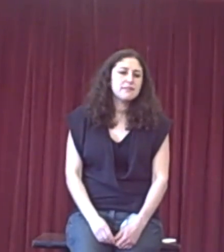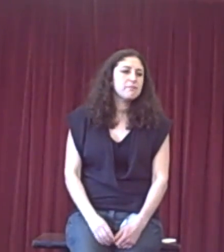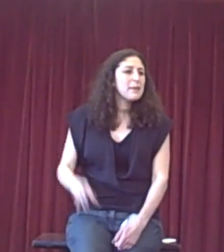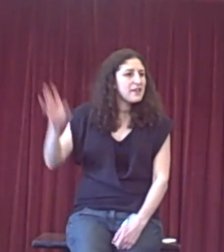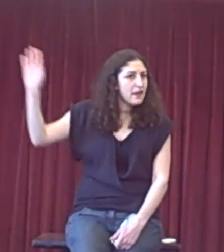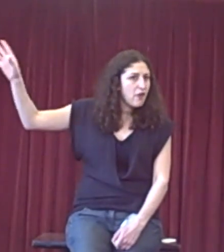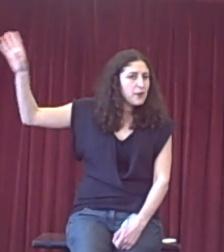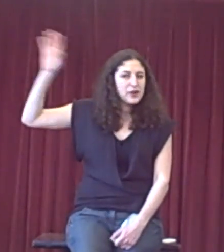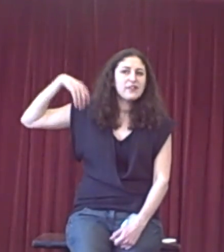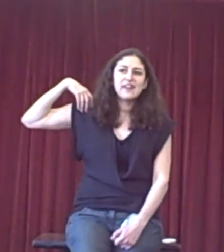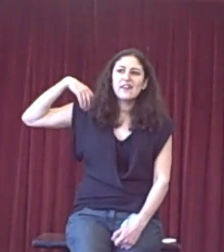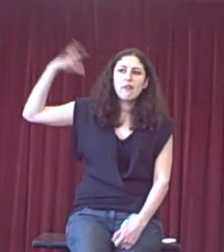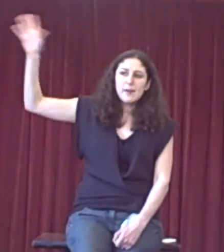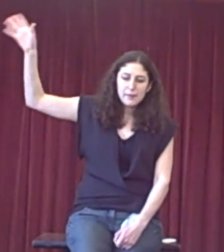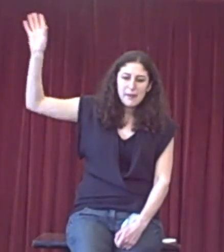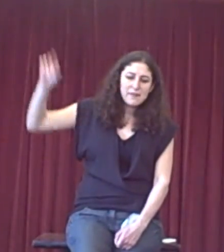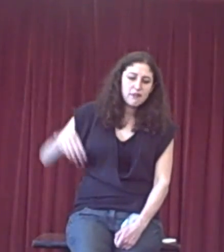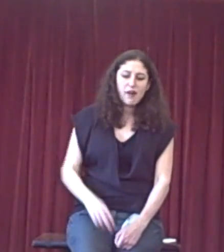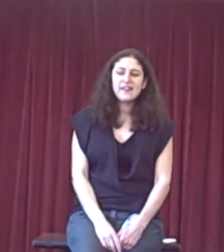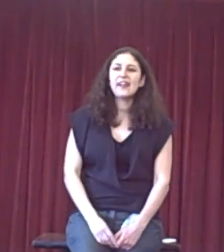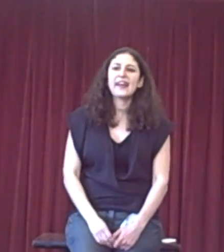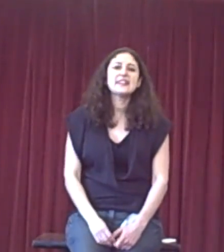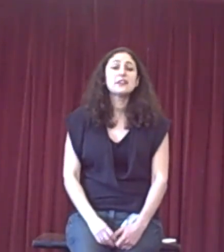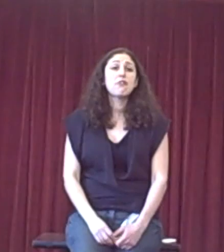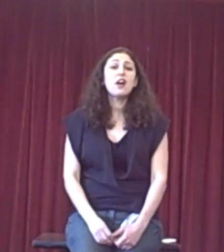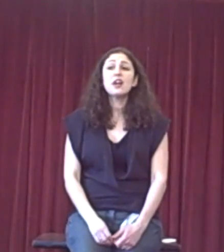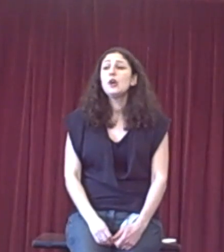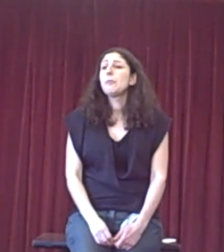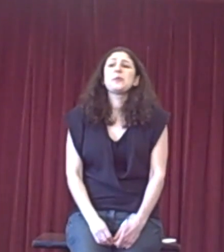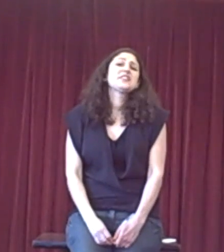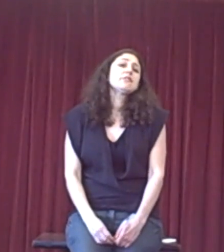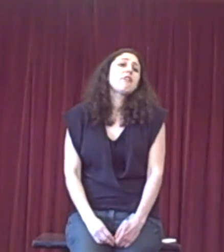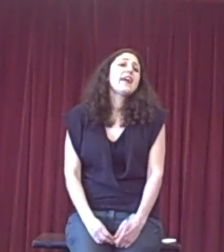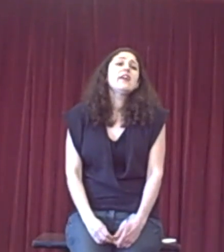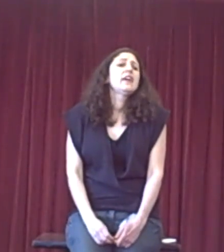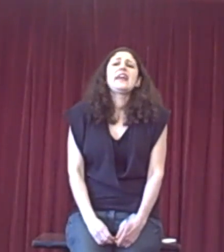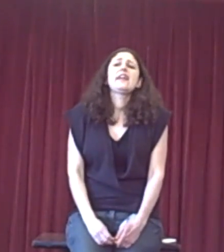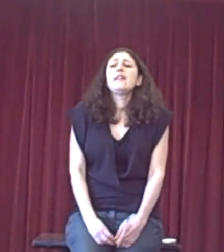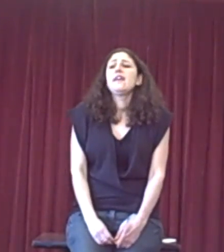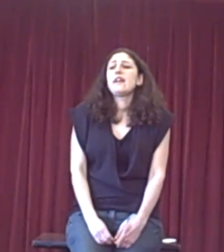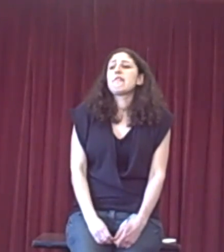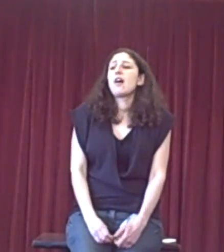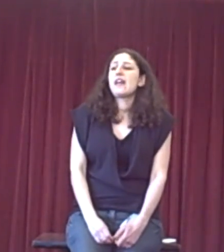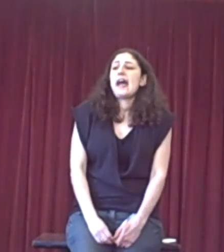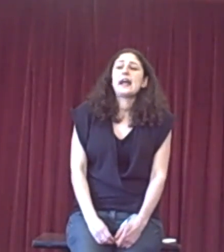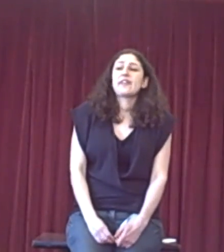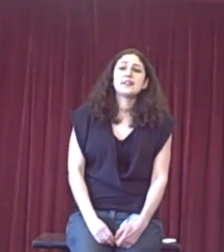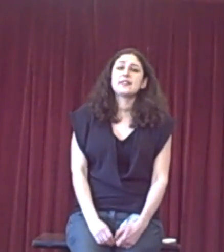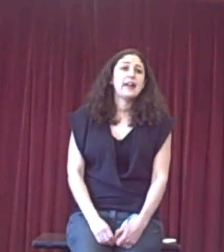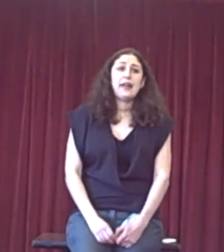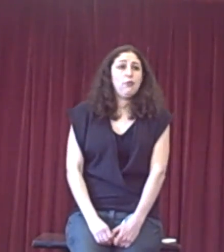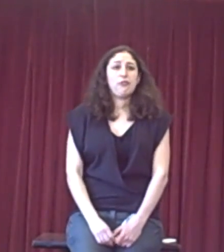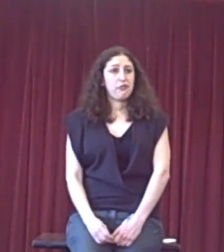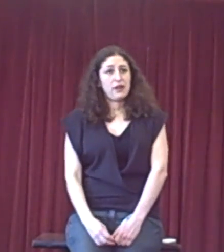Maybe they're right. We don't say they're right, but maybe they're right in that case in Iraq. But we're still right in Iran and Afghanistan and North Korea.